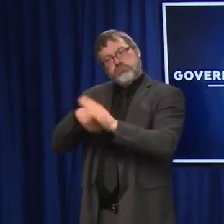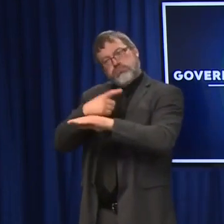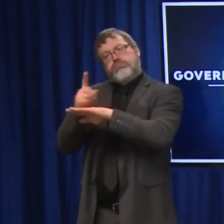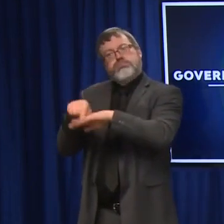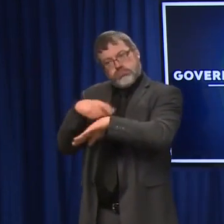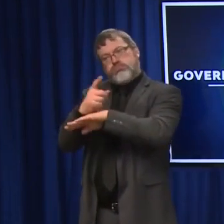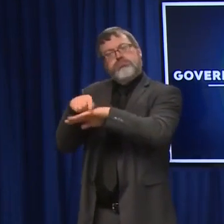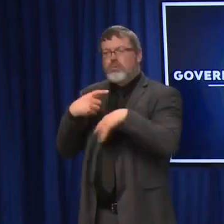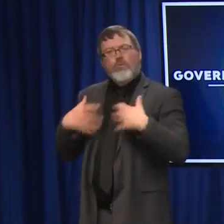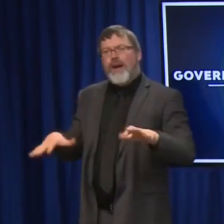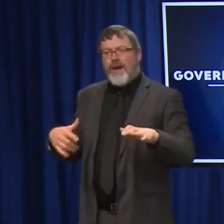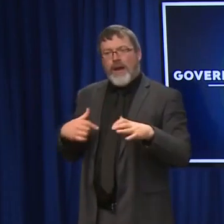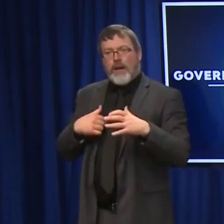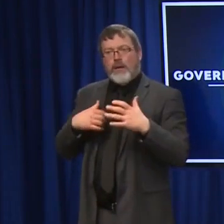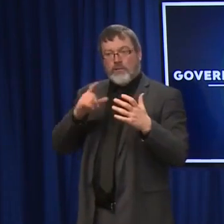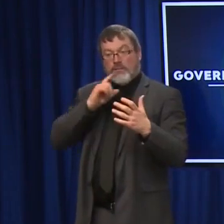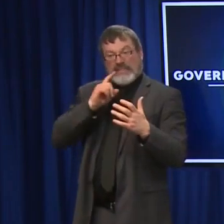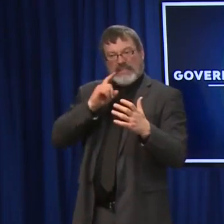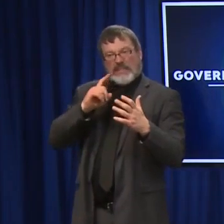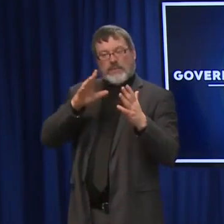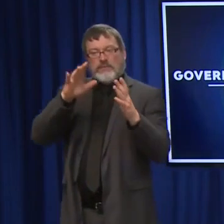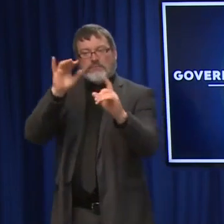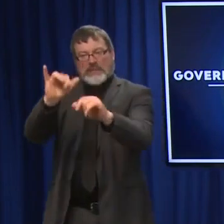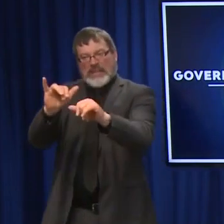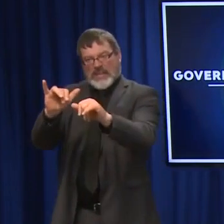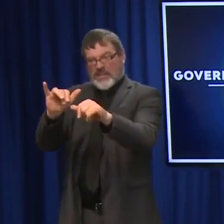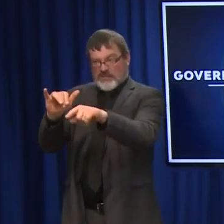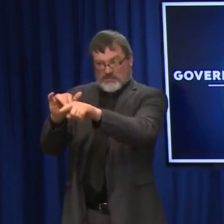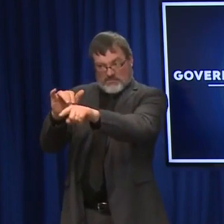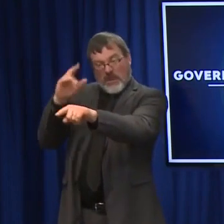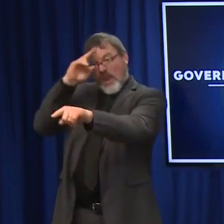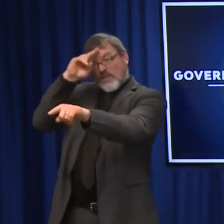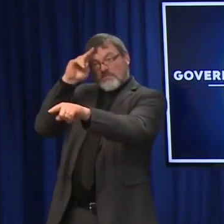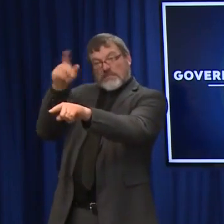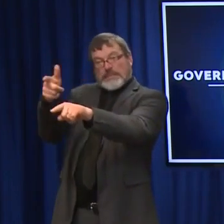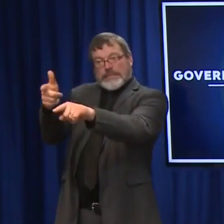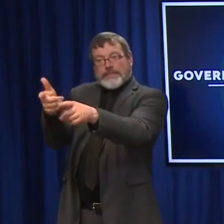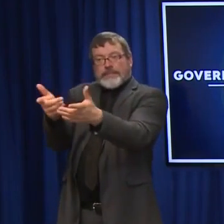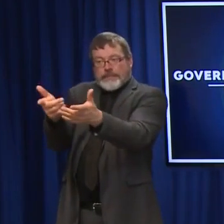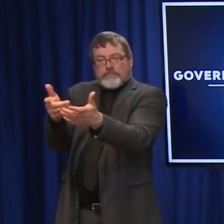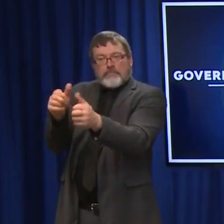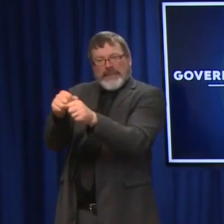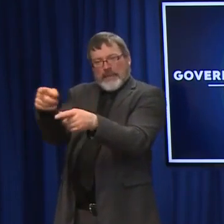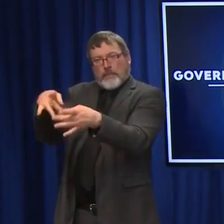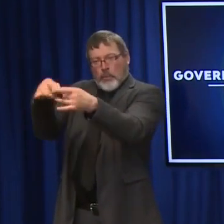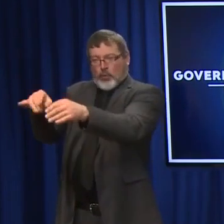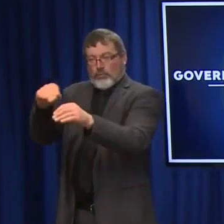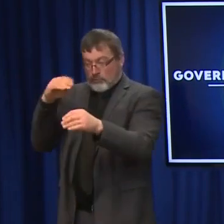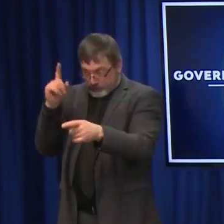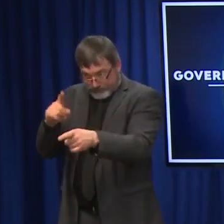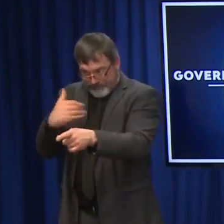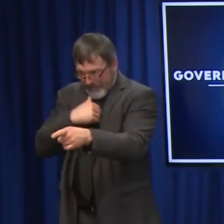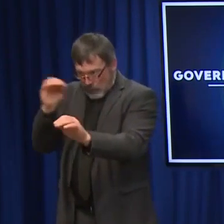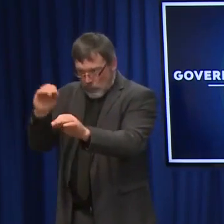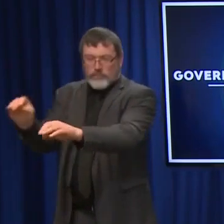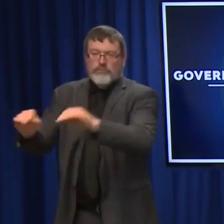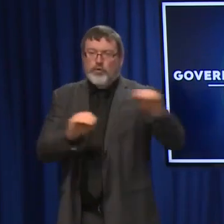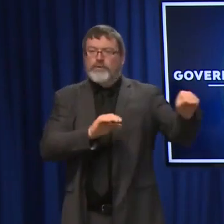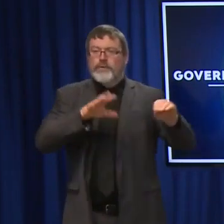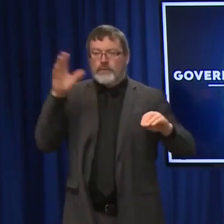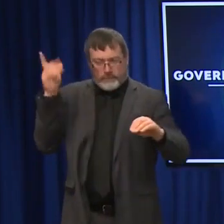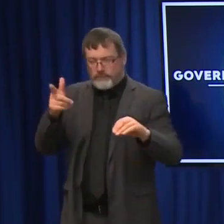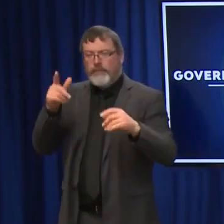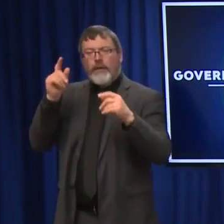but it's just about making sure that that aspect of hospitalizations and bed capacity, that throughput is really moving. You know, when you look at